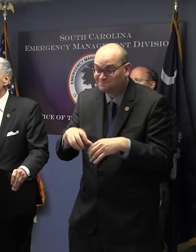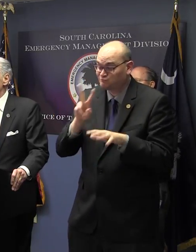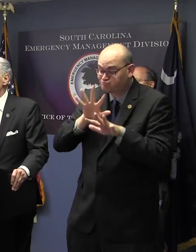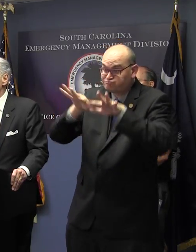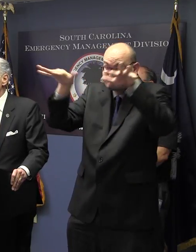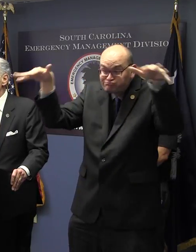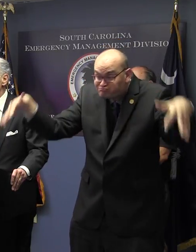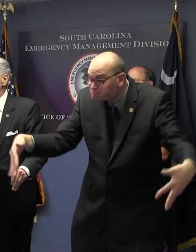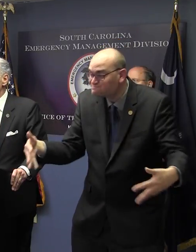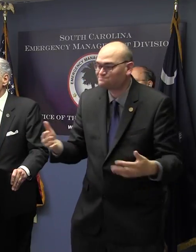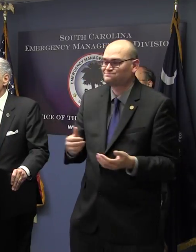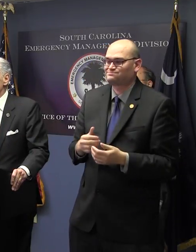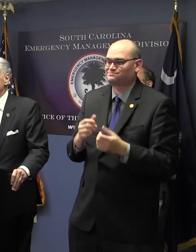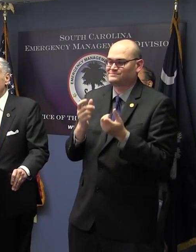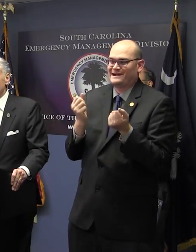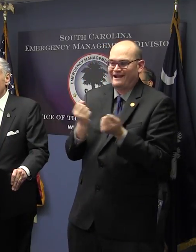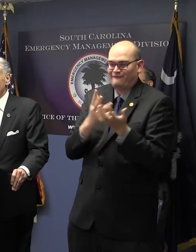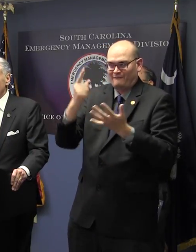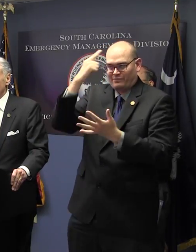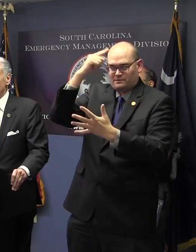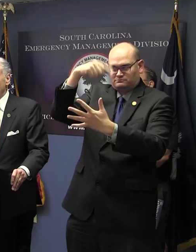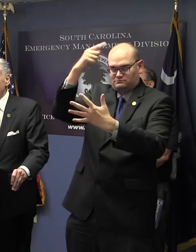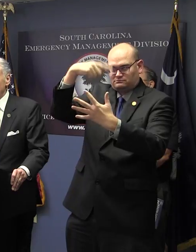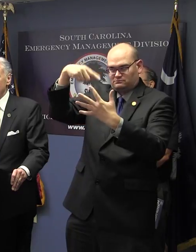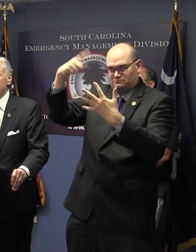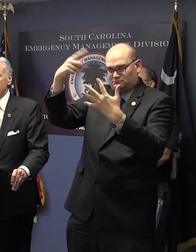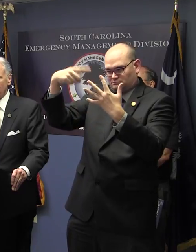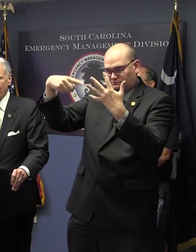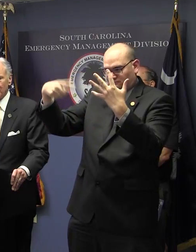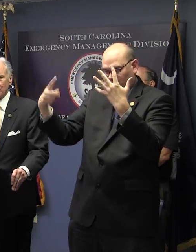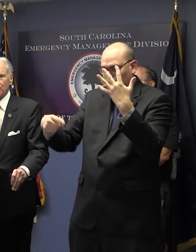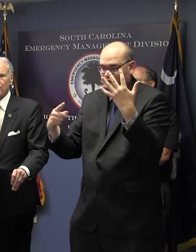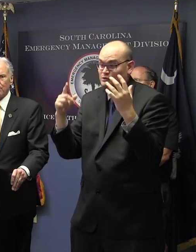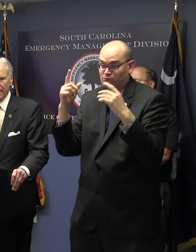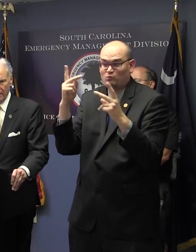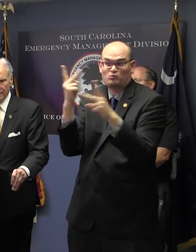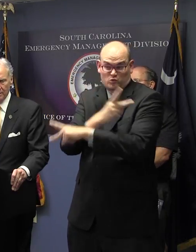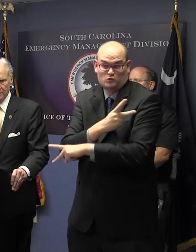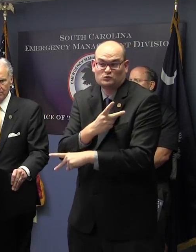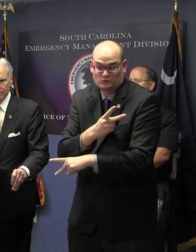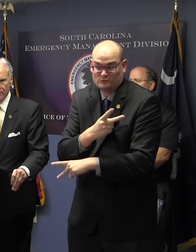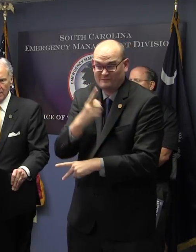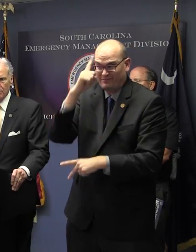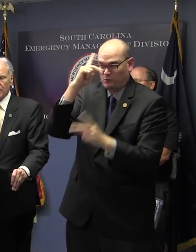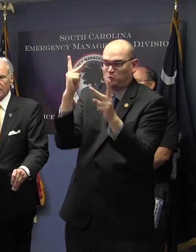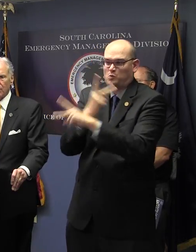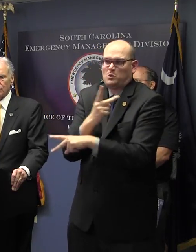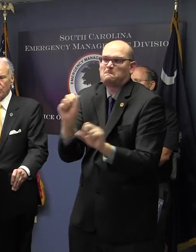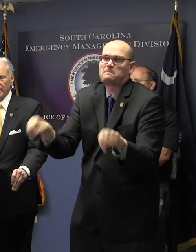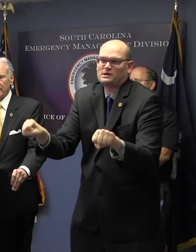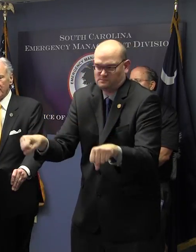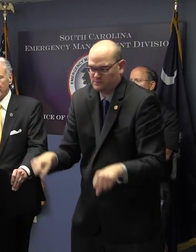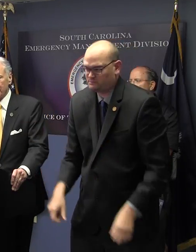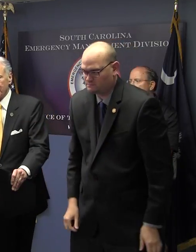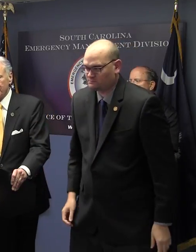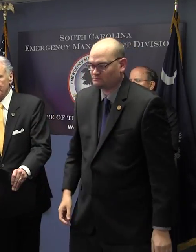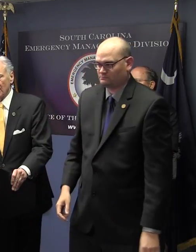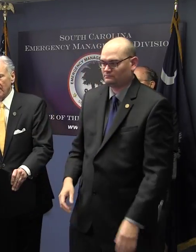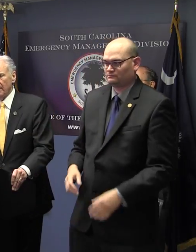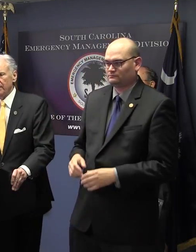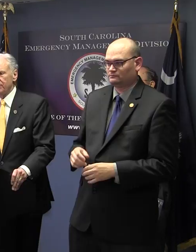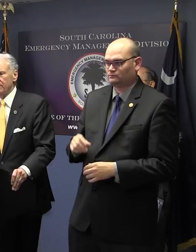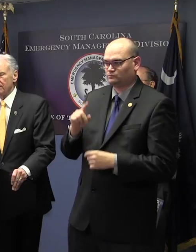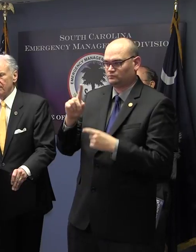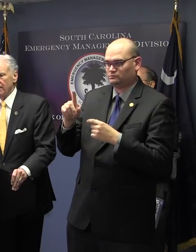best, we prepare for the worst. So I say again, now is the time to prepare. Because when and if